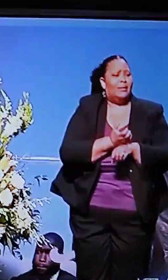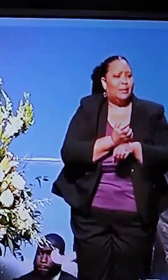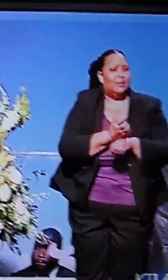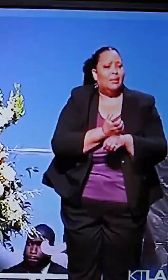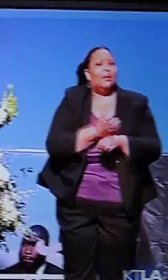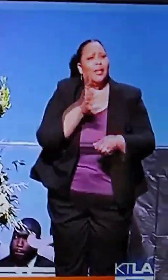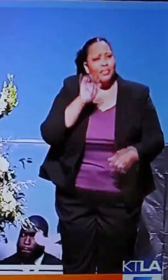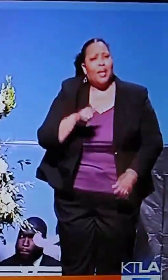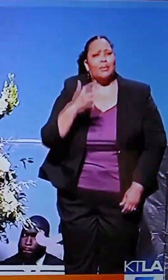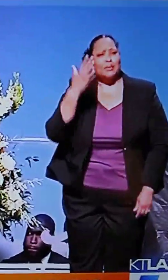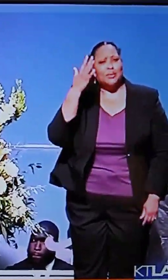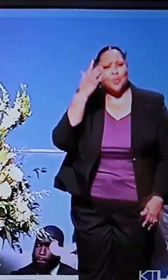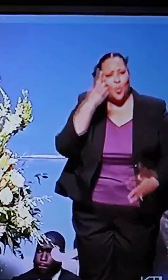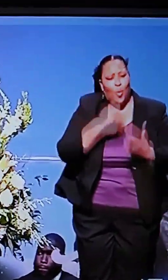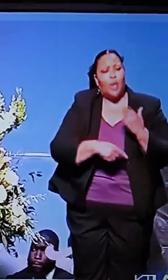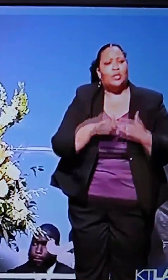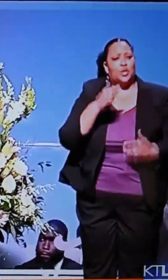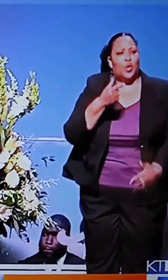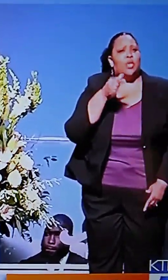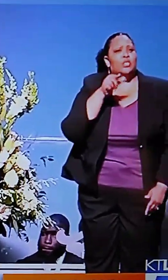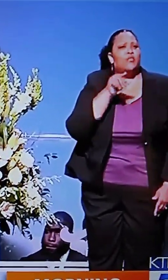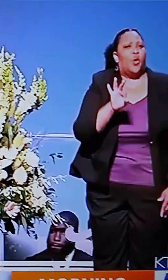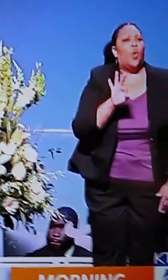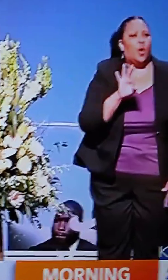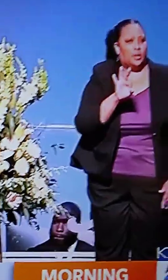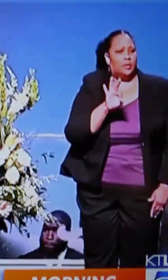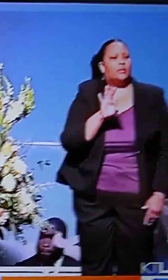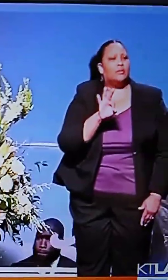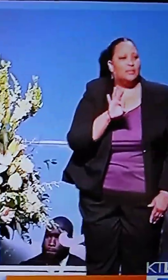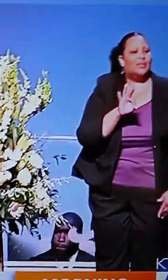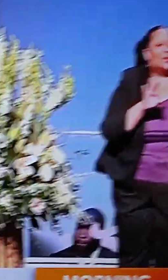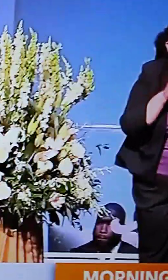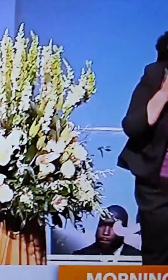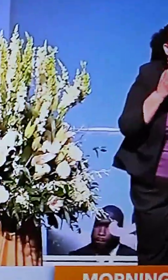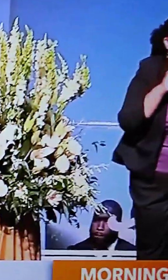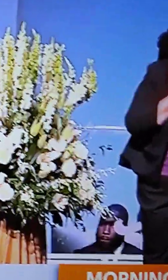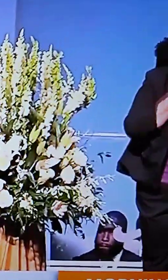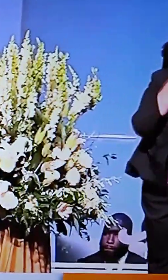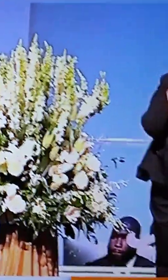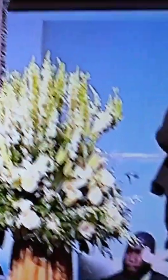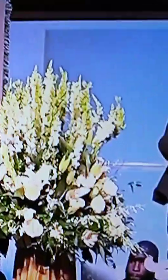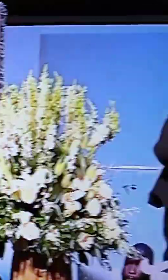That is what George Floyd wanted us to know.